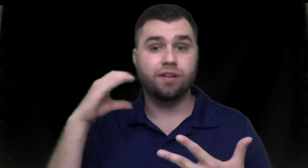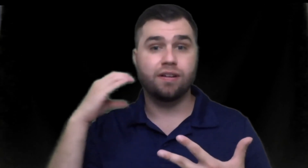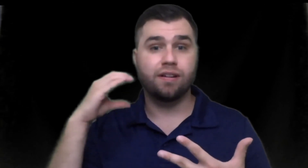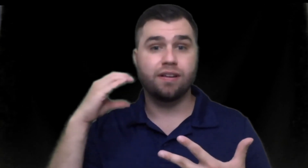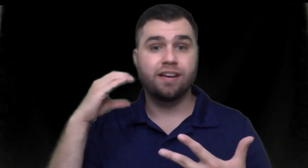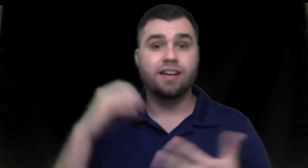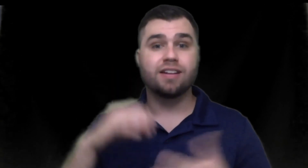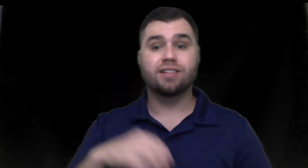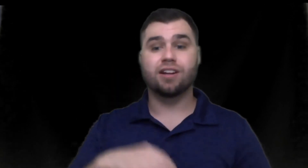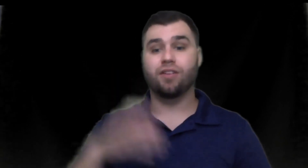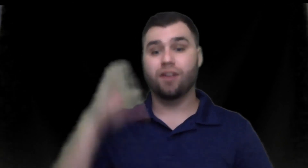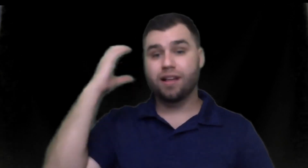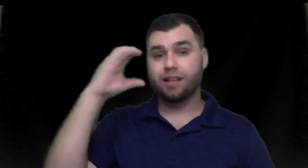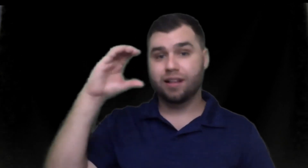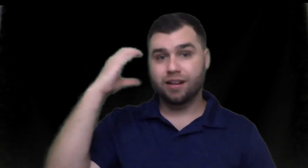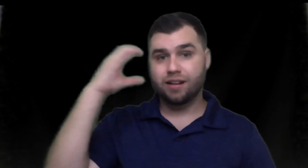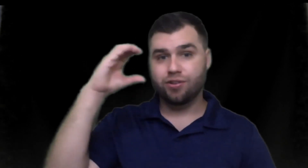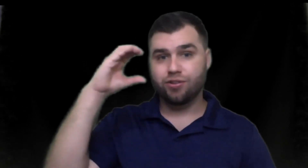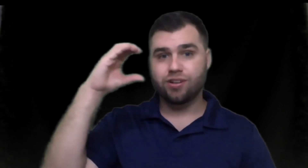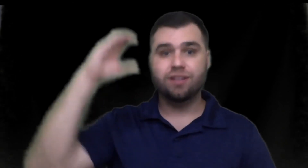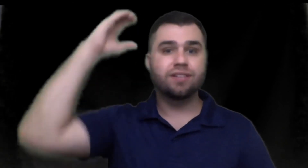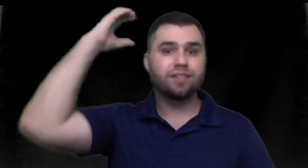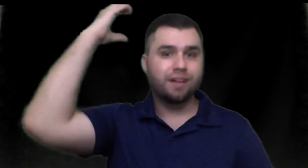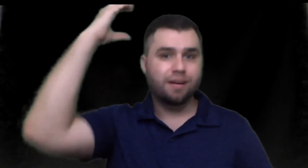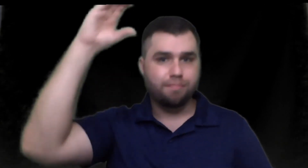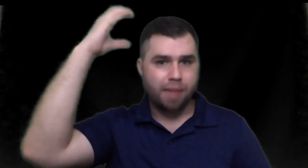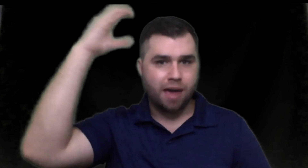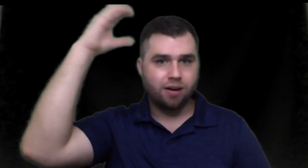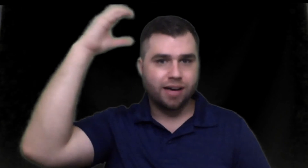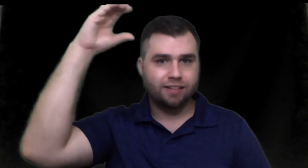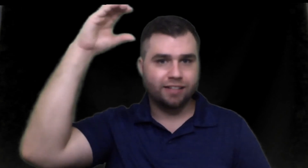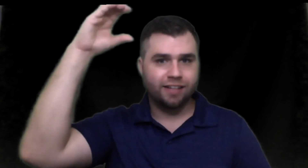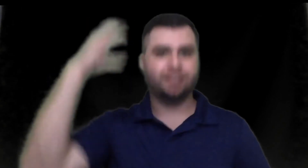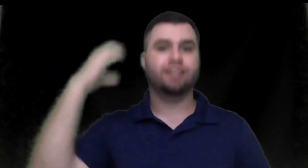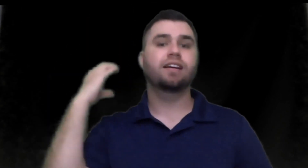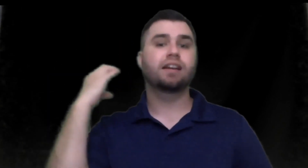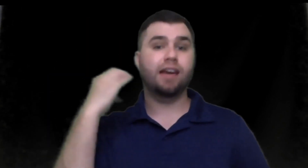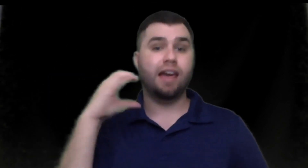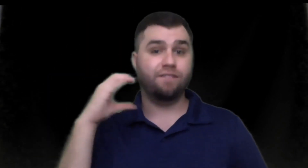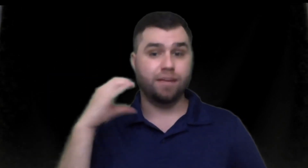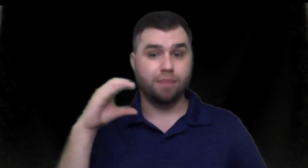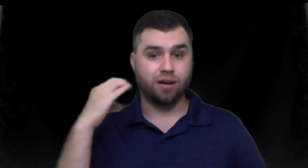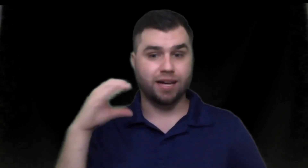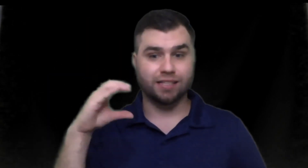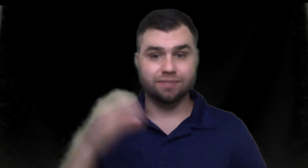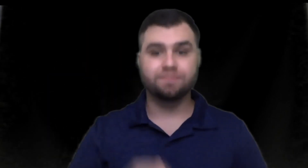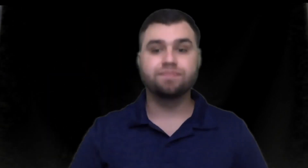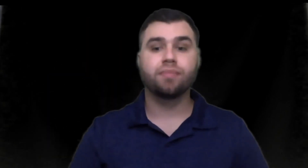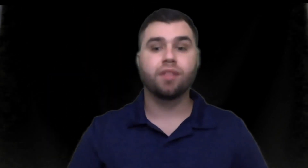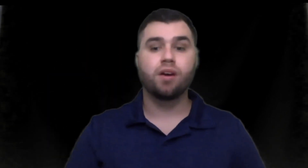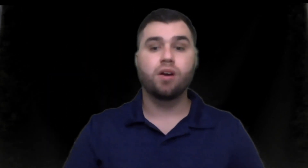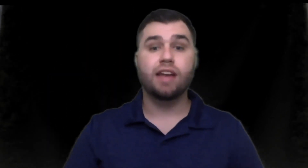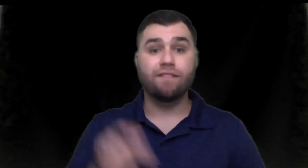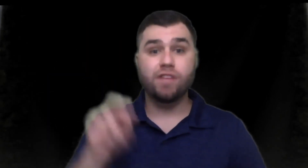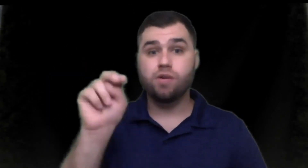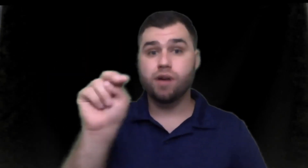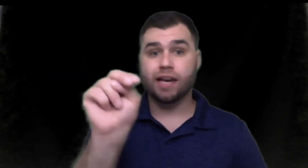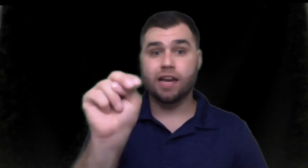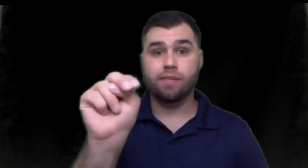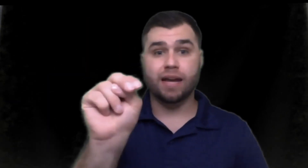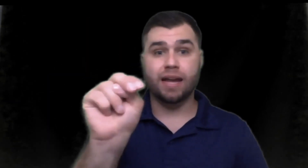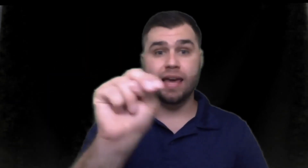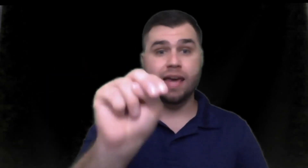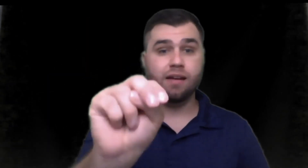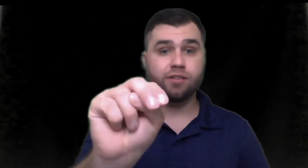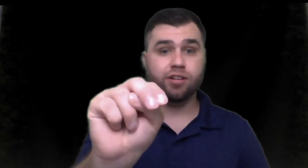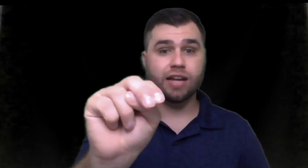so neutral male cousin and female cousin nephew again